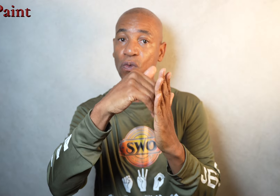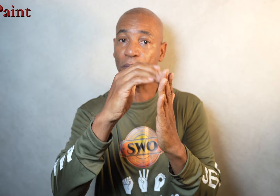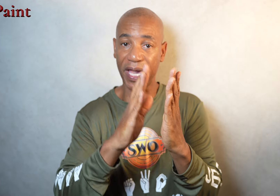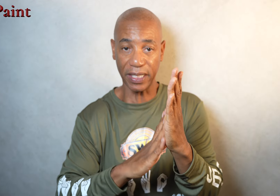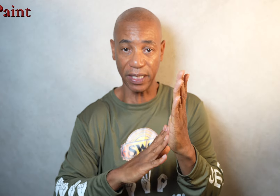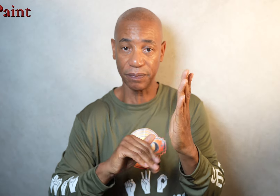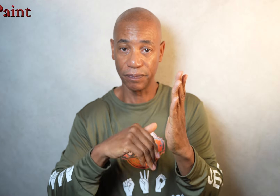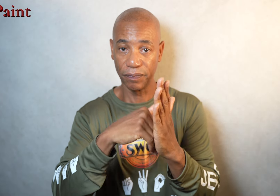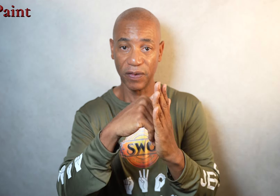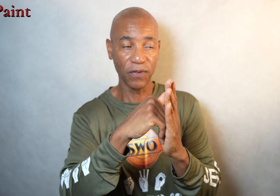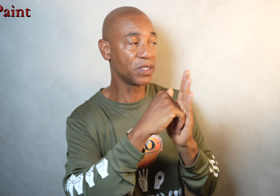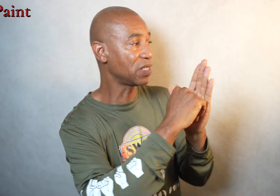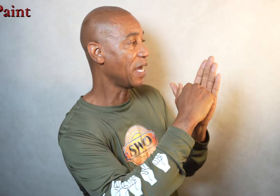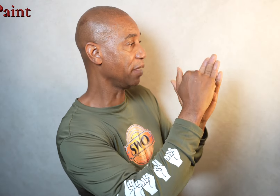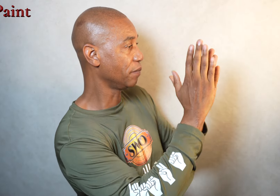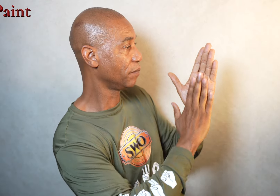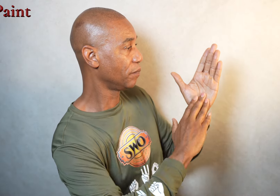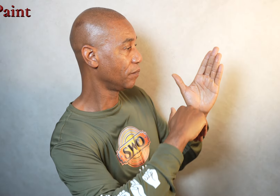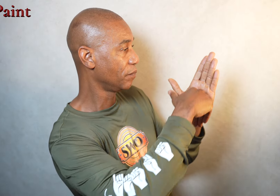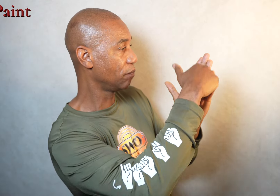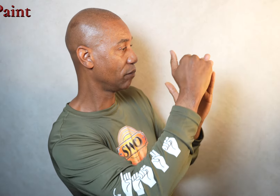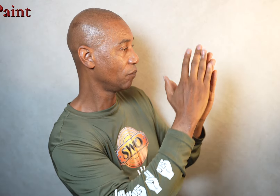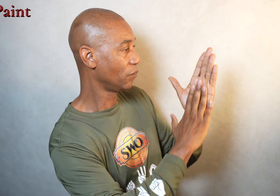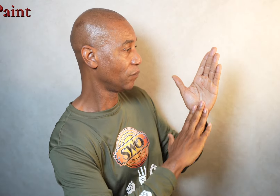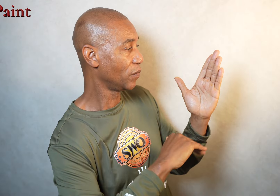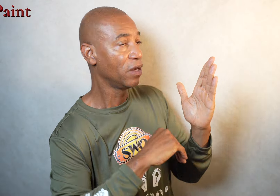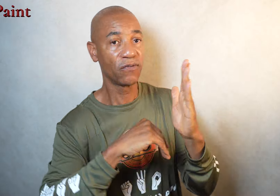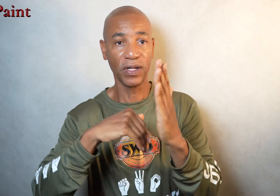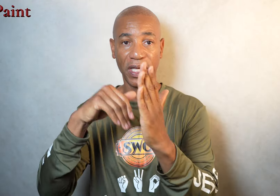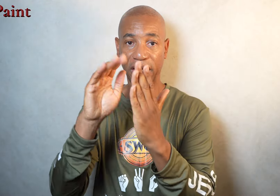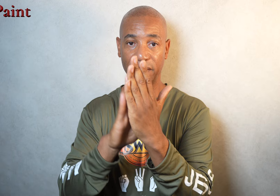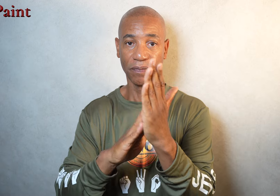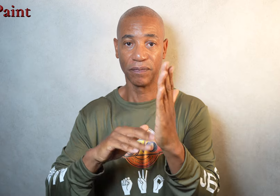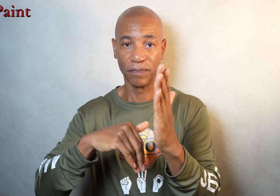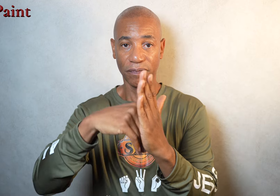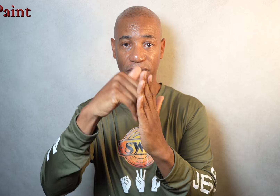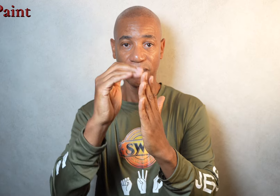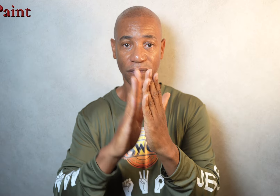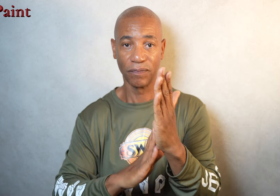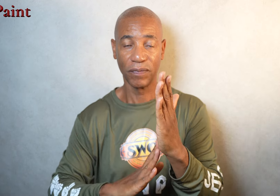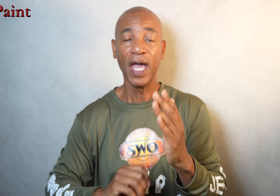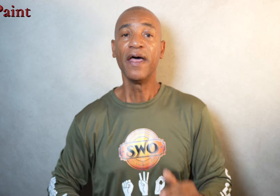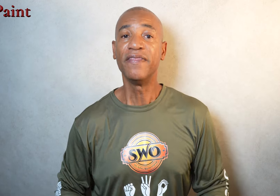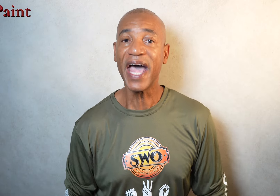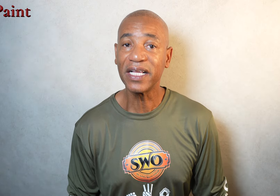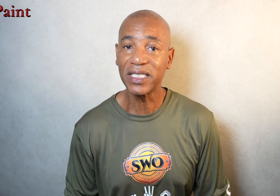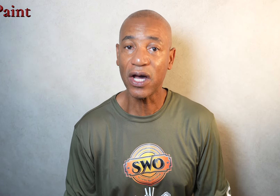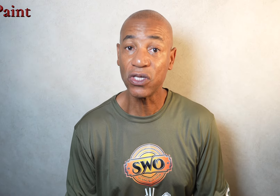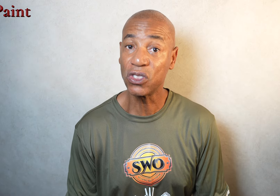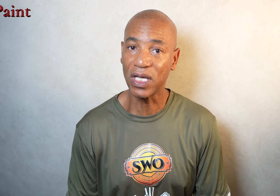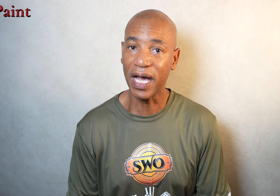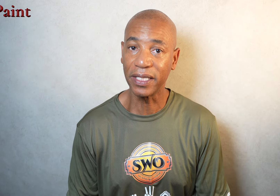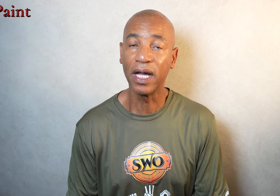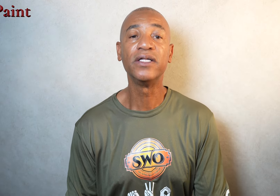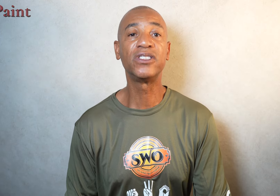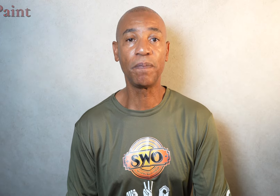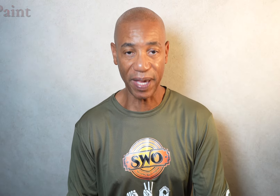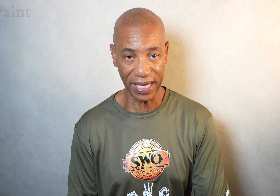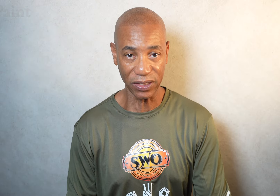were painting. From the side. Front again. That is how you sign to paint.